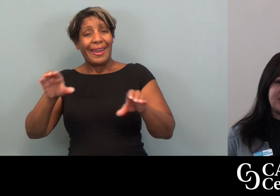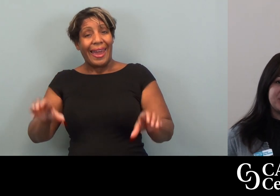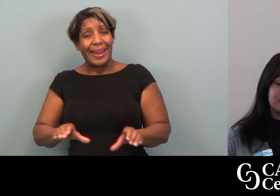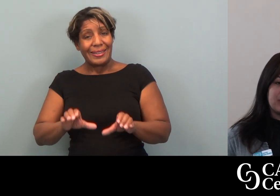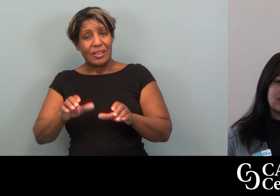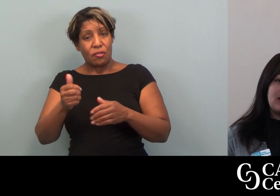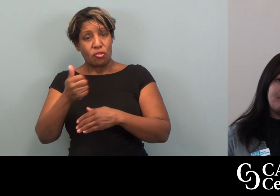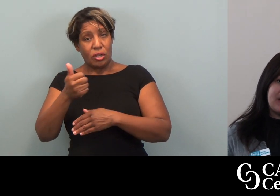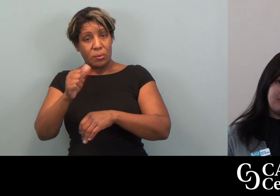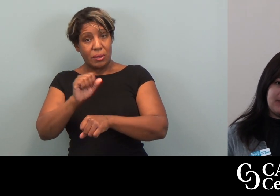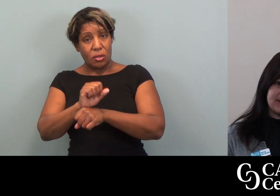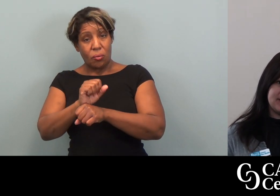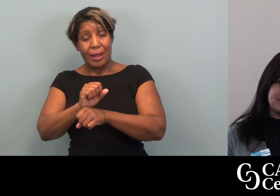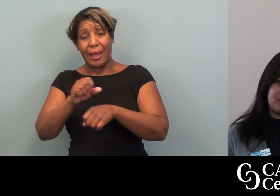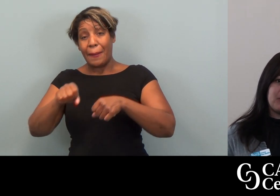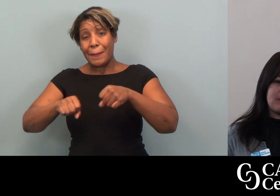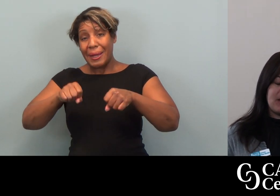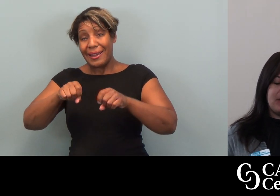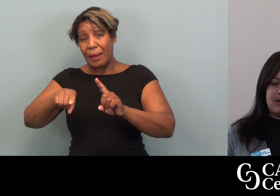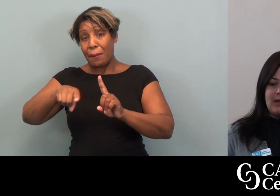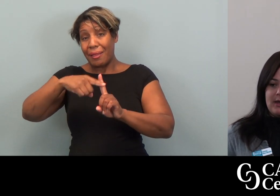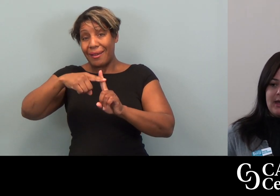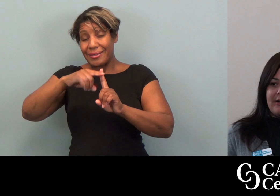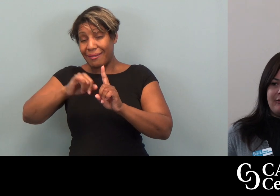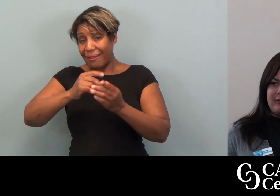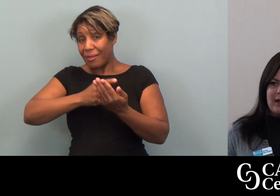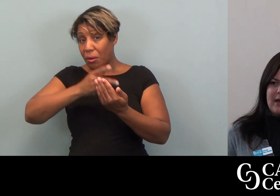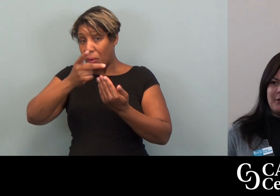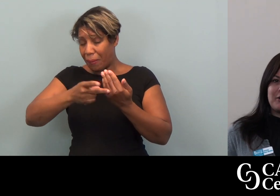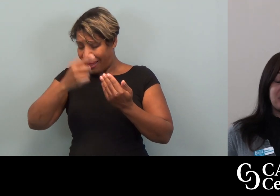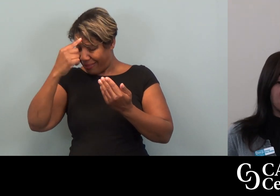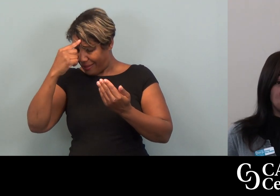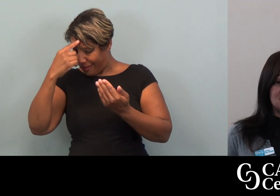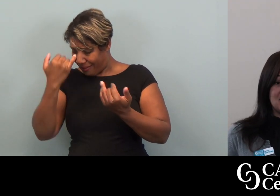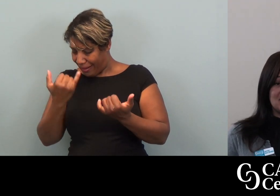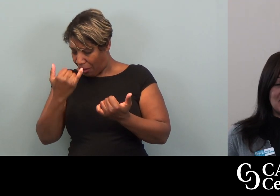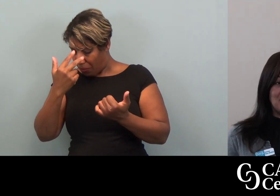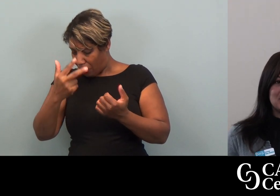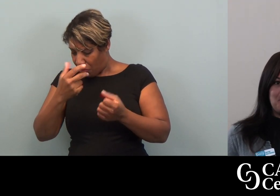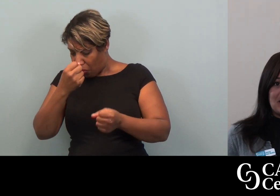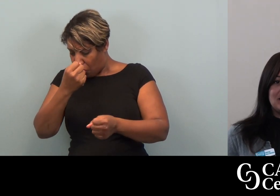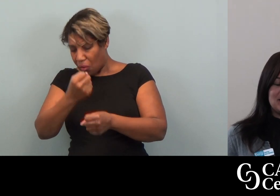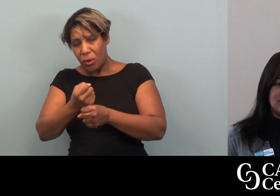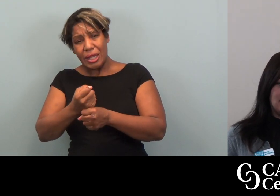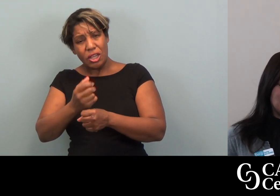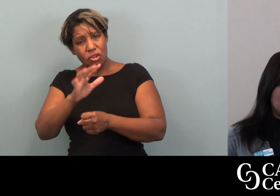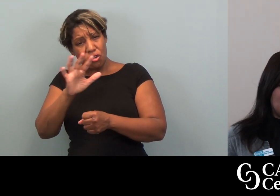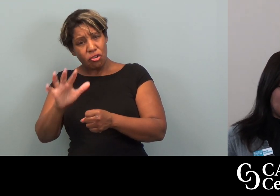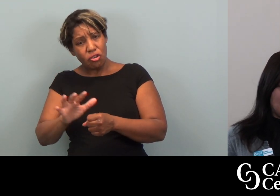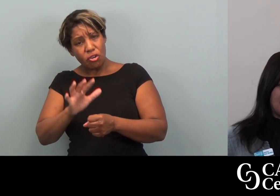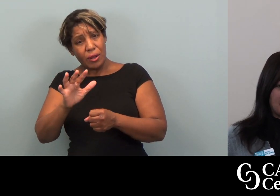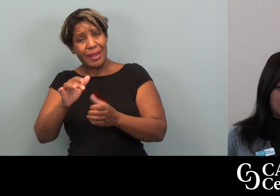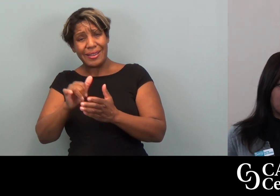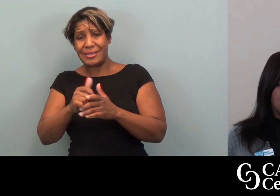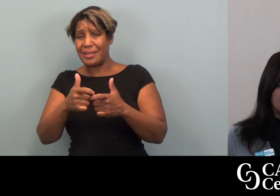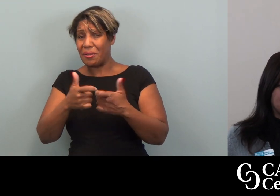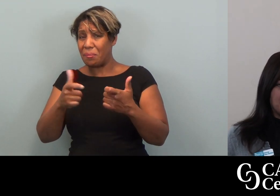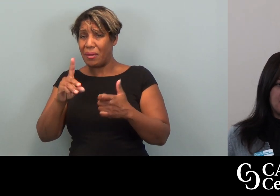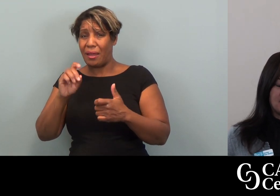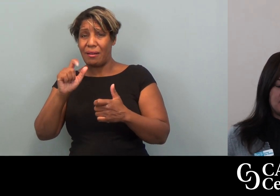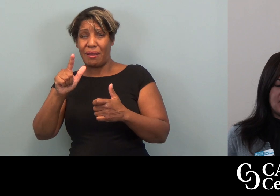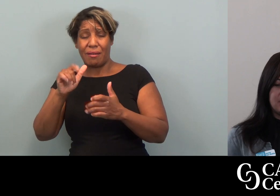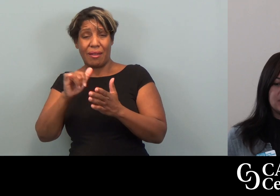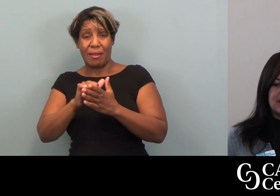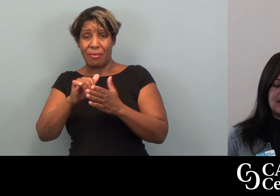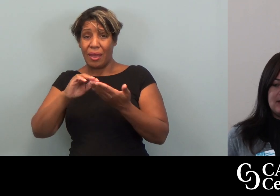transportation work. Bike Plus is a program that we have, I think we're in our third season now. It's a big deal. That cohort has